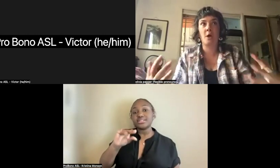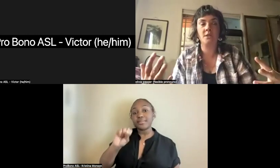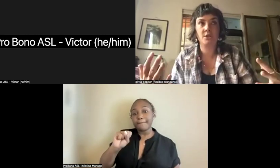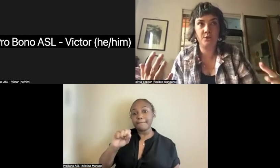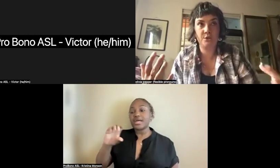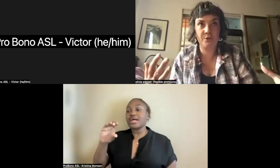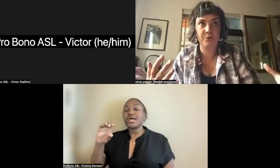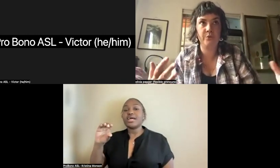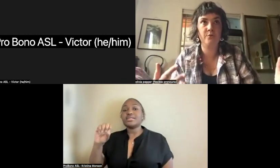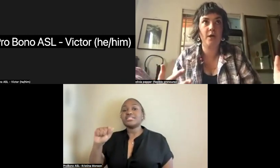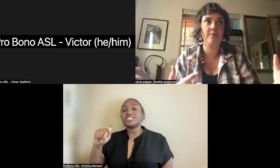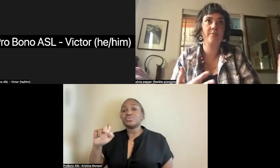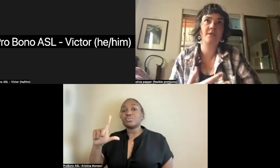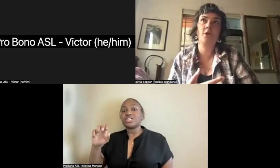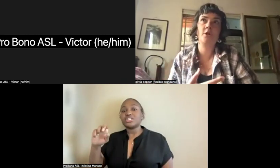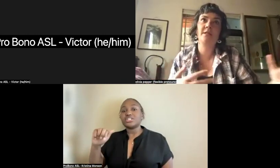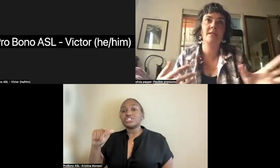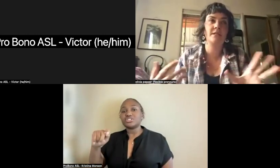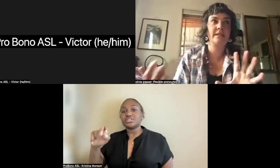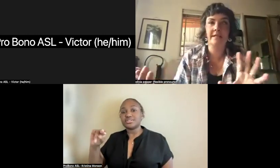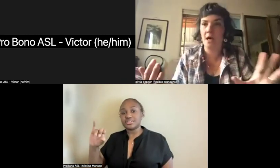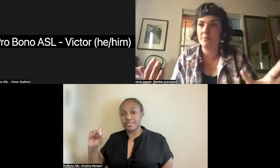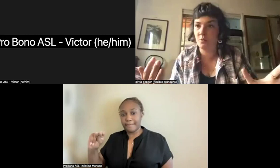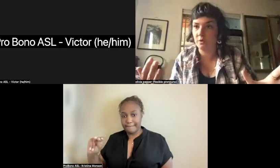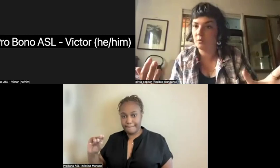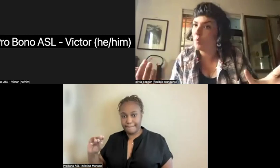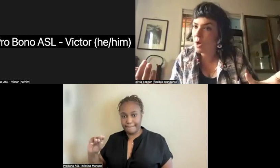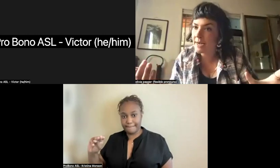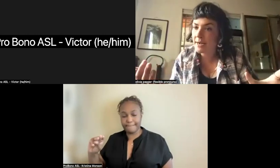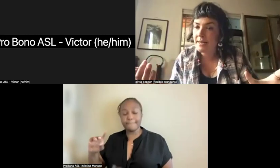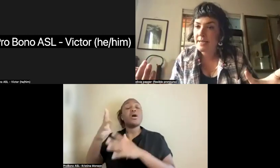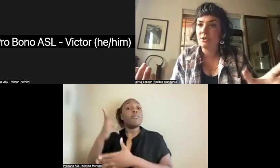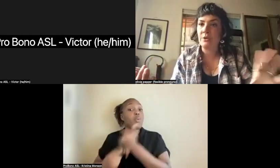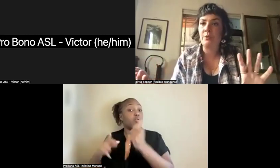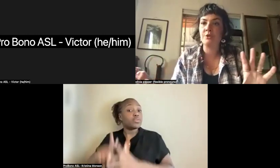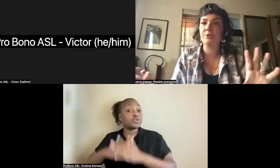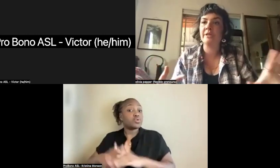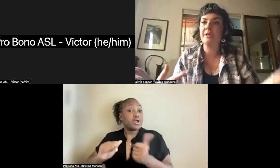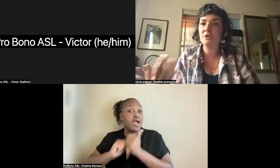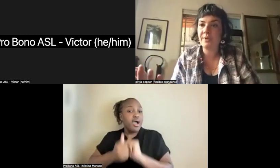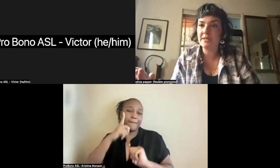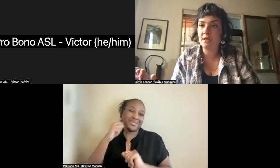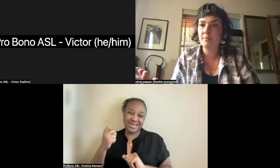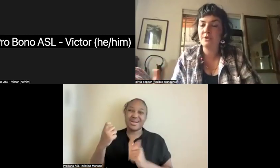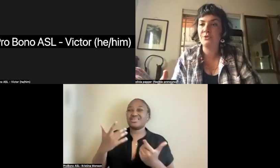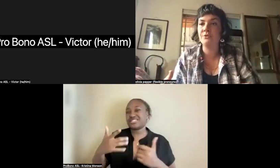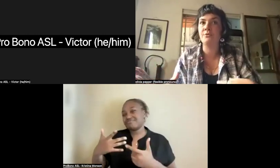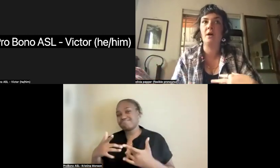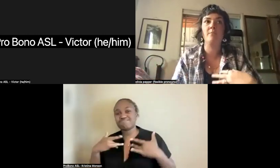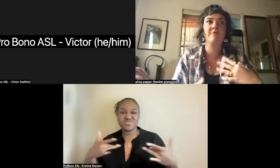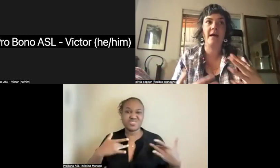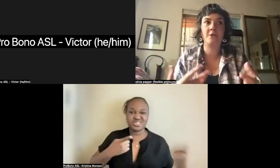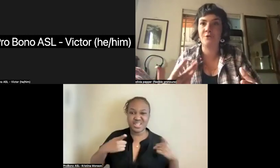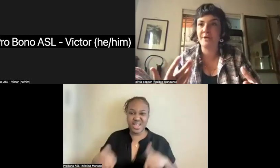response to the circumstances leading up to World War I, so to industrialism, to